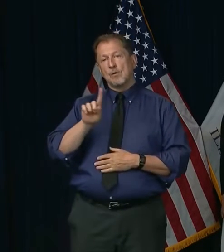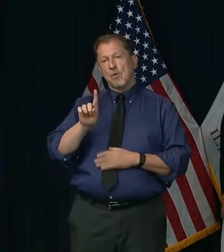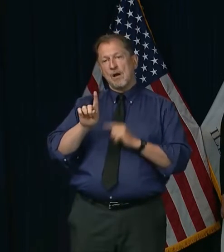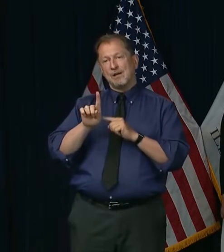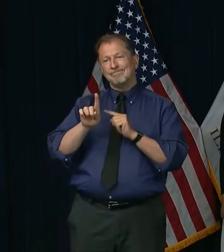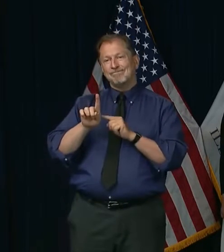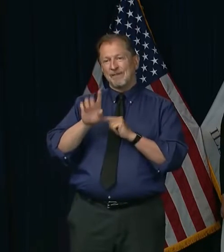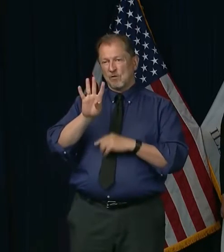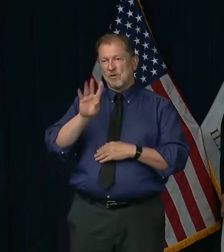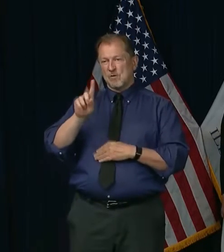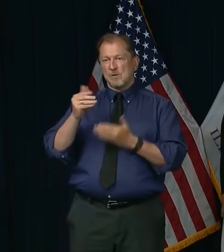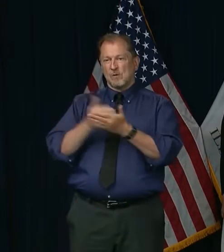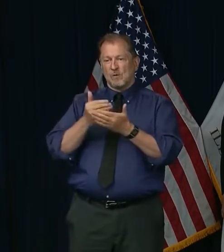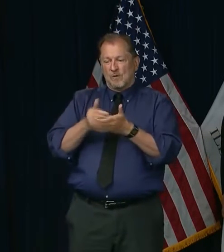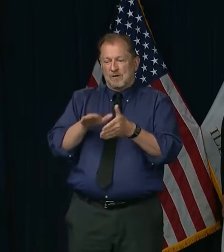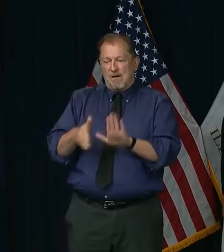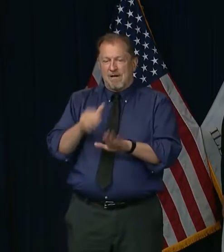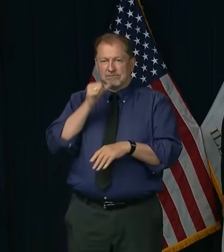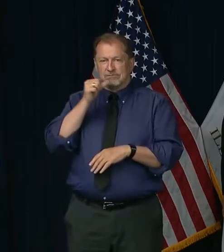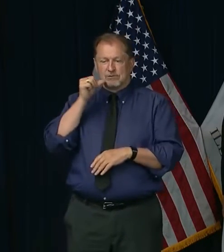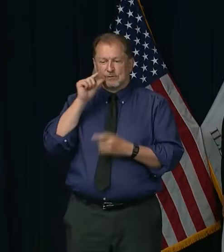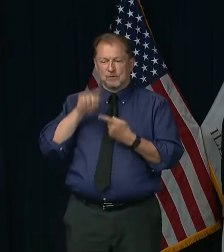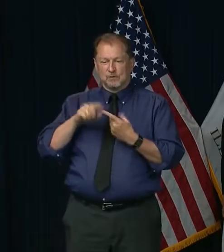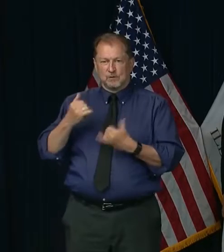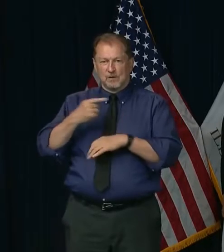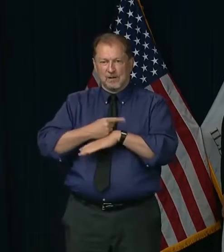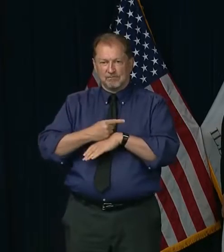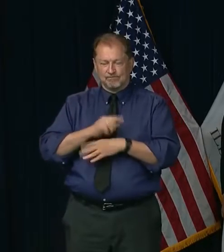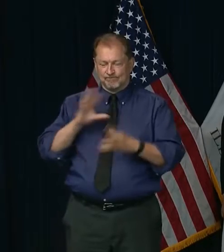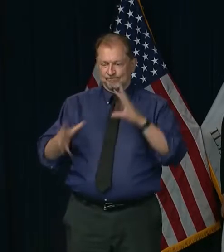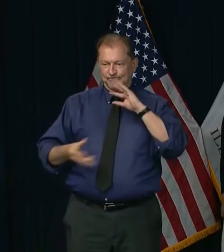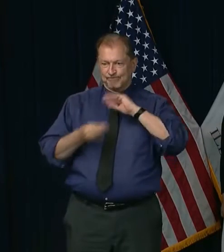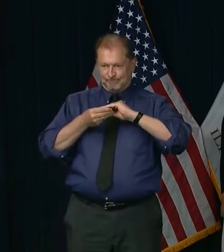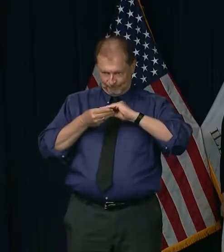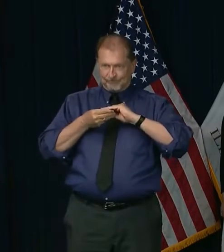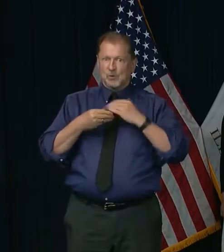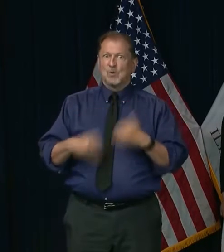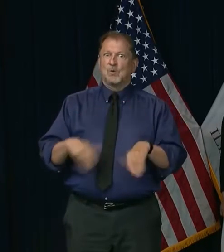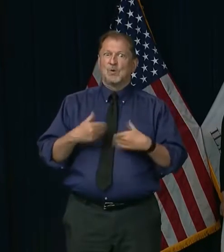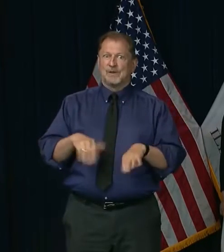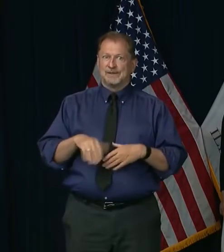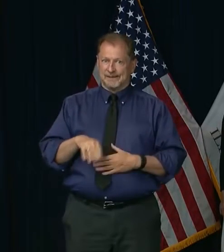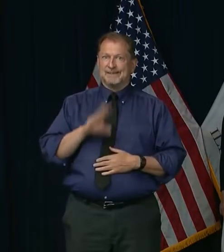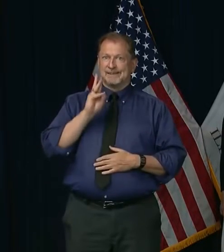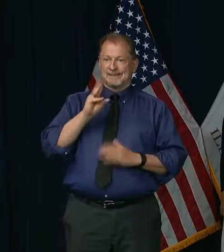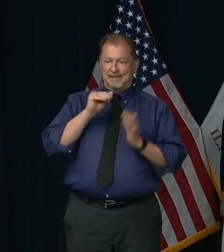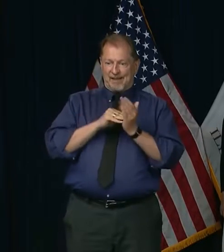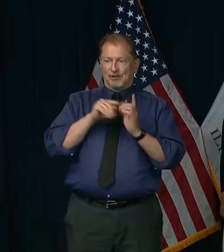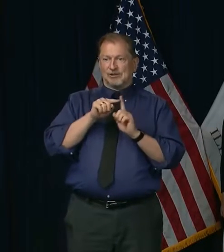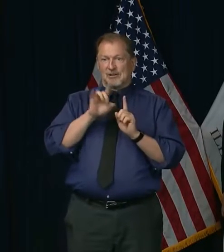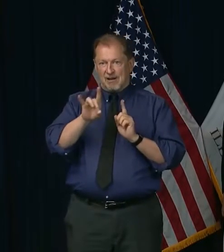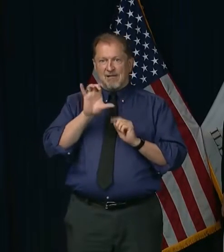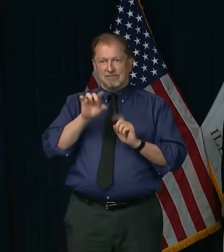fatalities, for a total of 6,810 lives lost from Illinois.